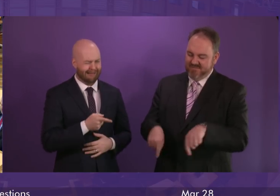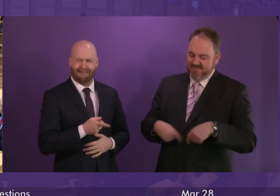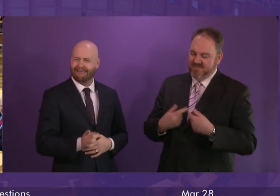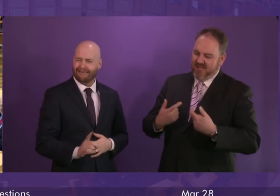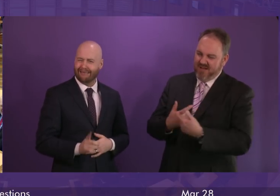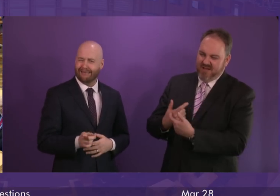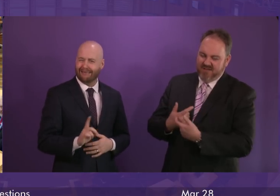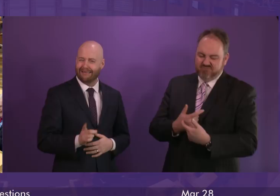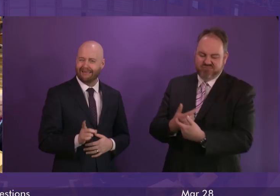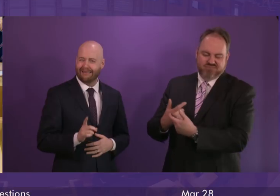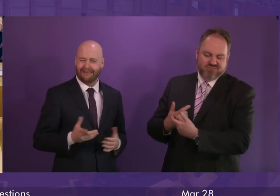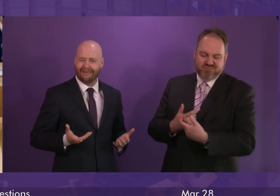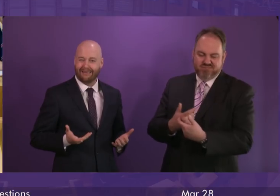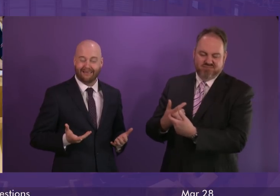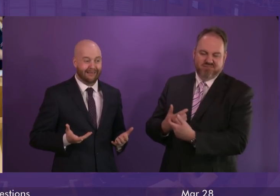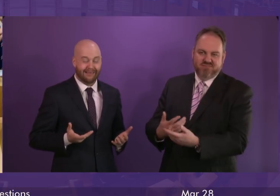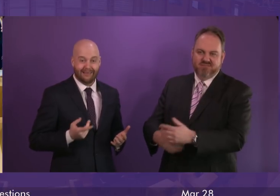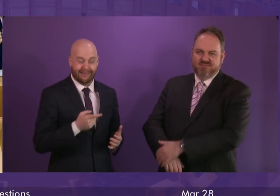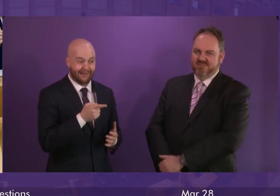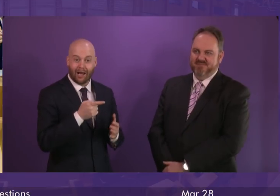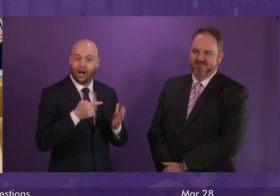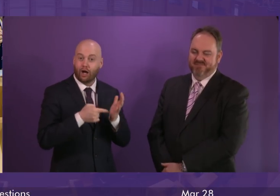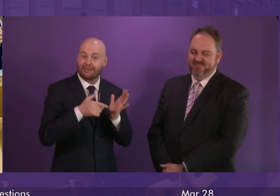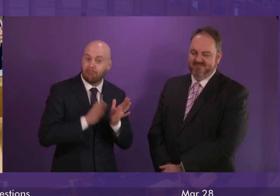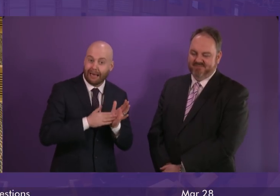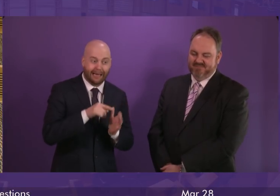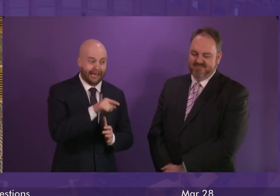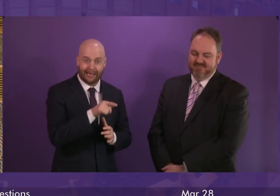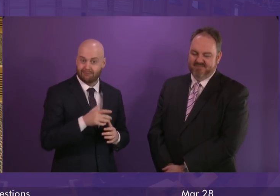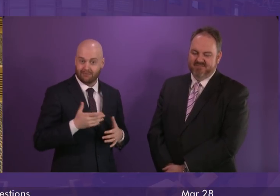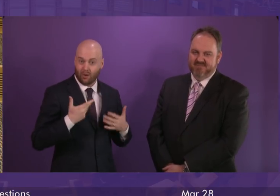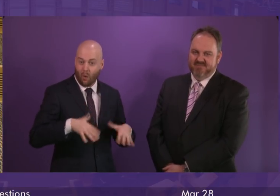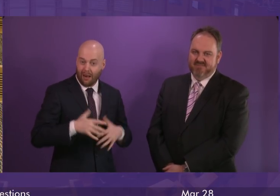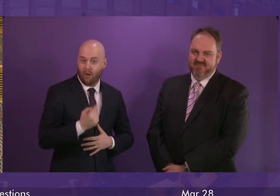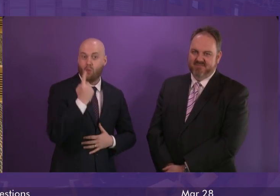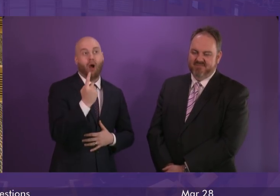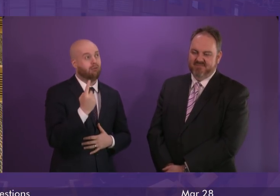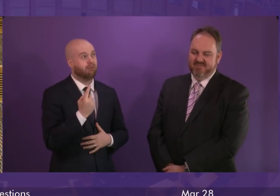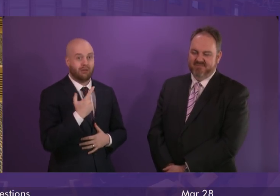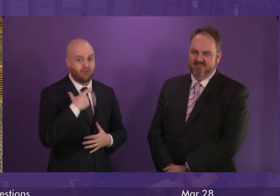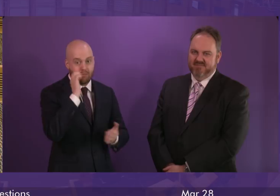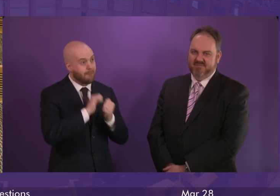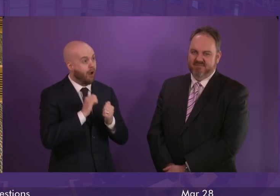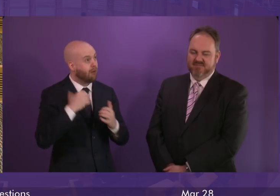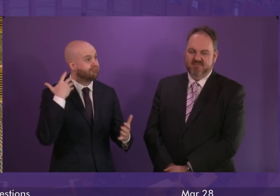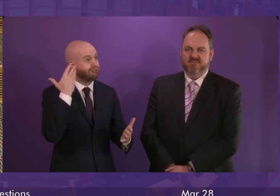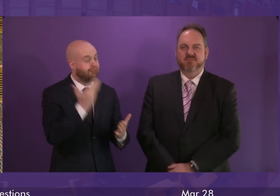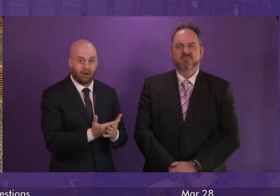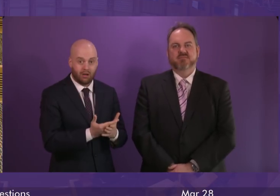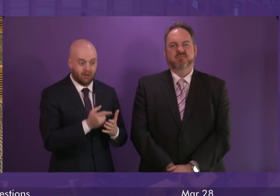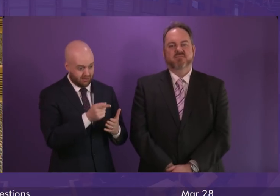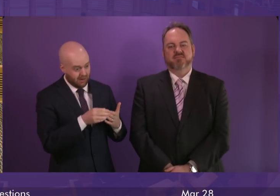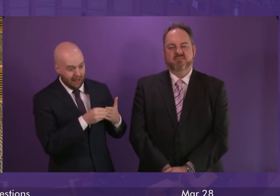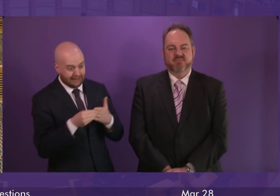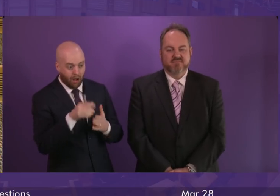You know, Theresa May must be the only leader in living memory who has tried to fall on her own